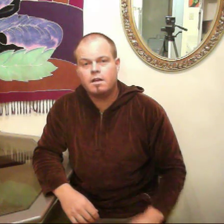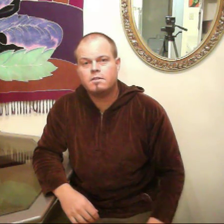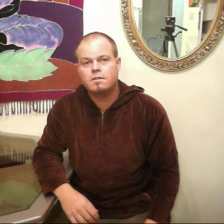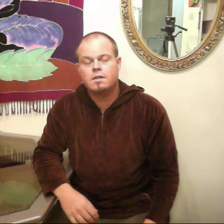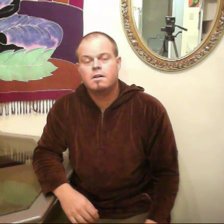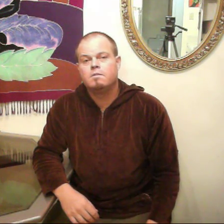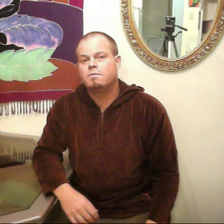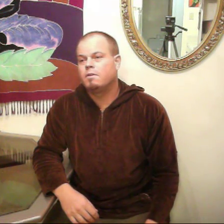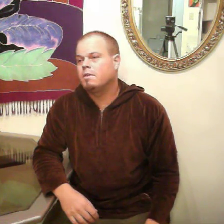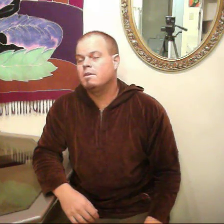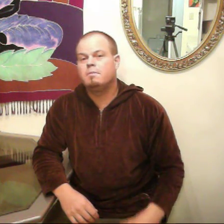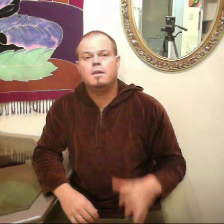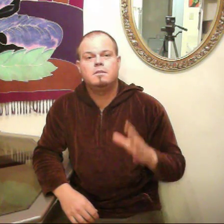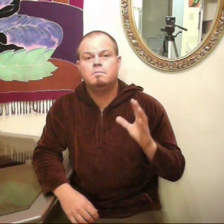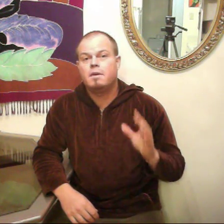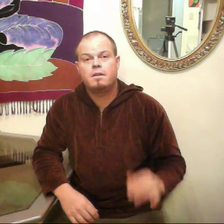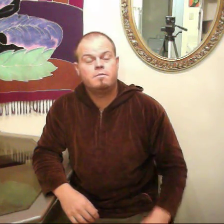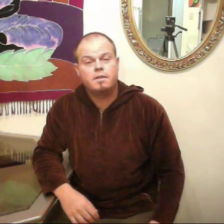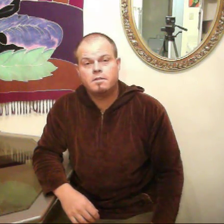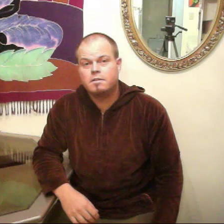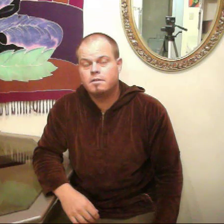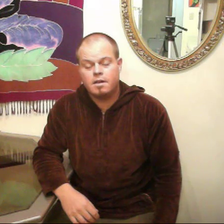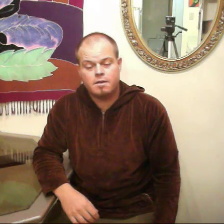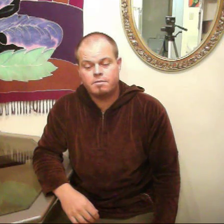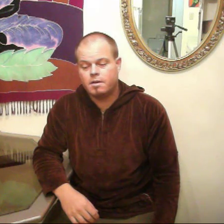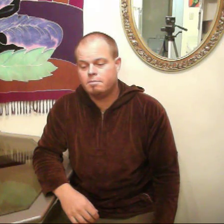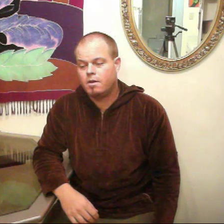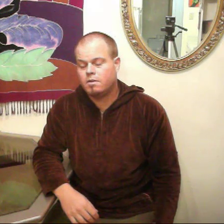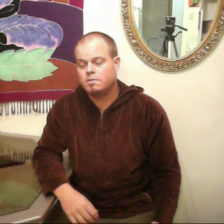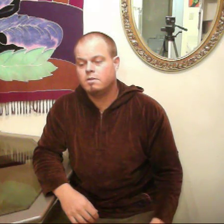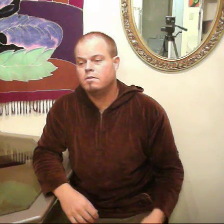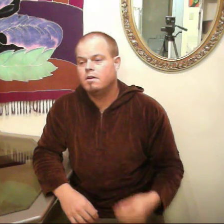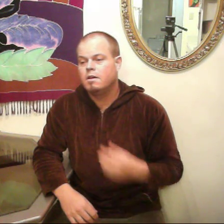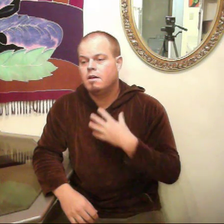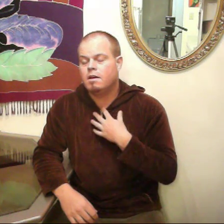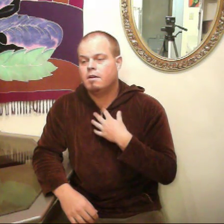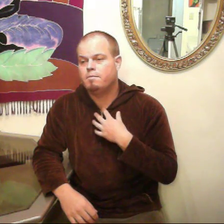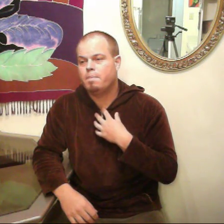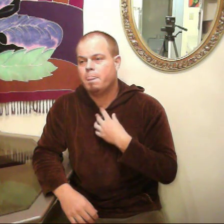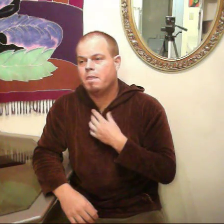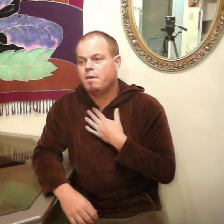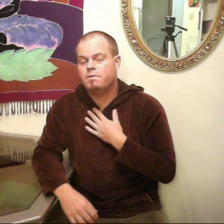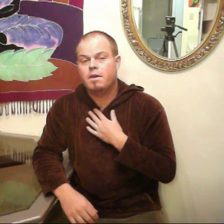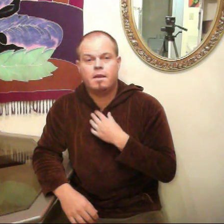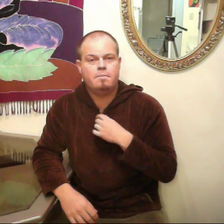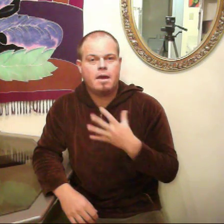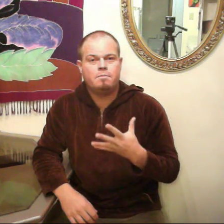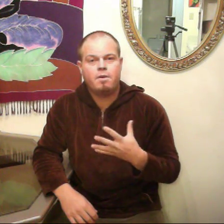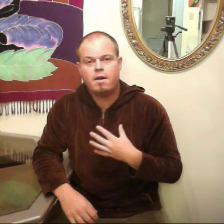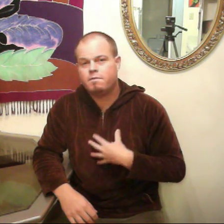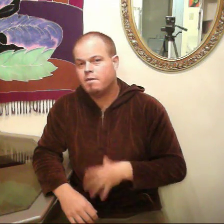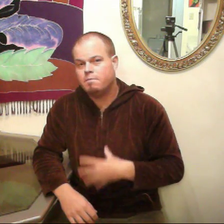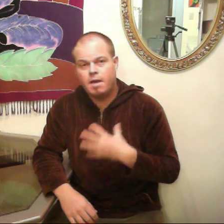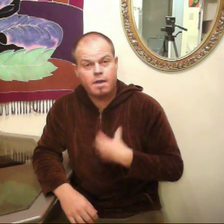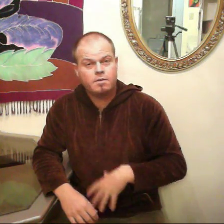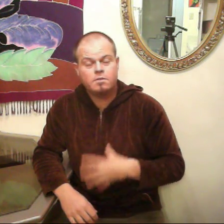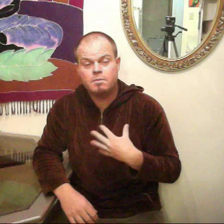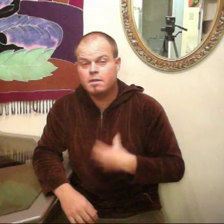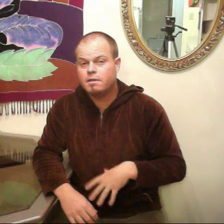flush for the amazing benefits of, um, also, um, if you had bad breath from having too many